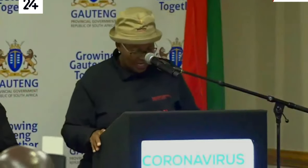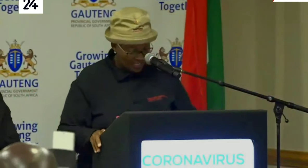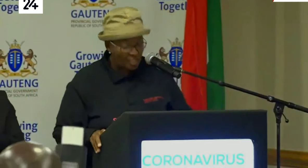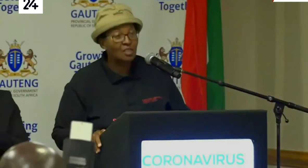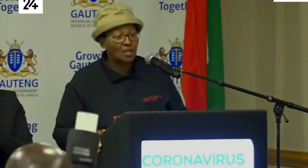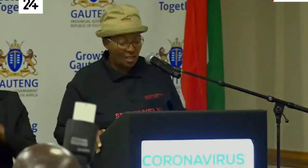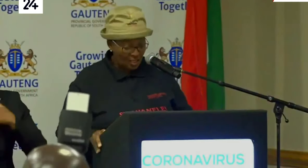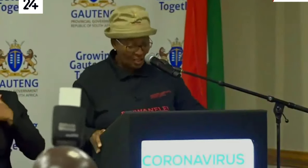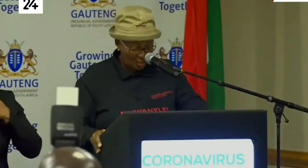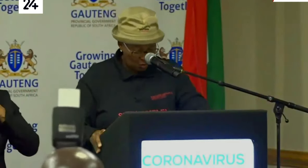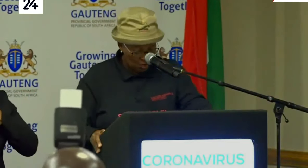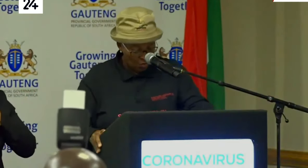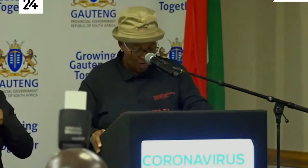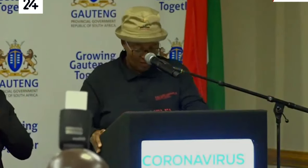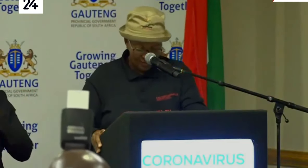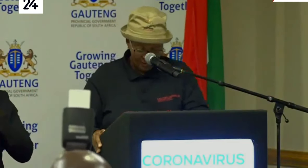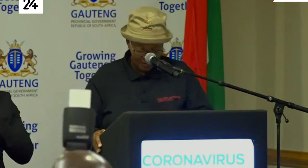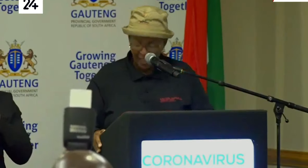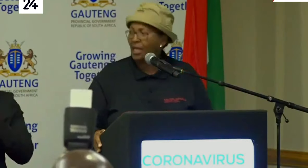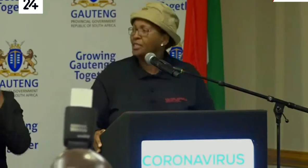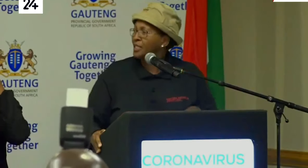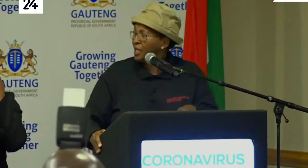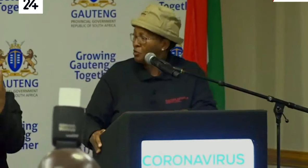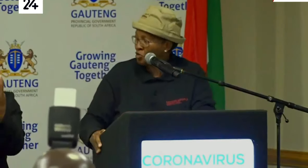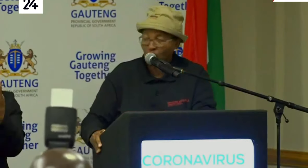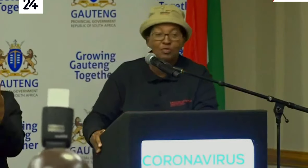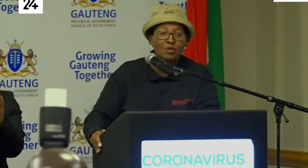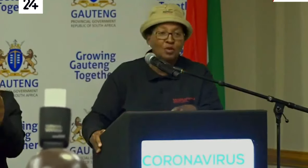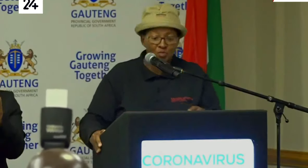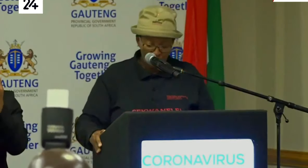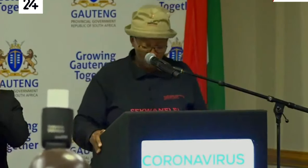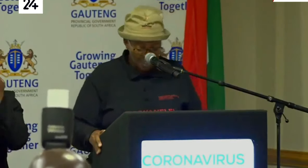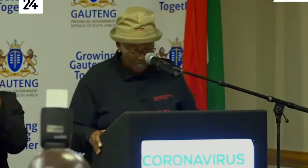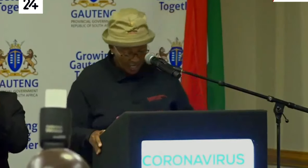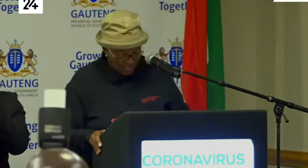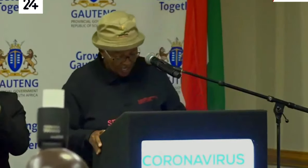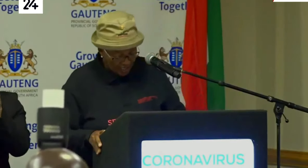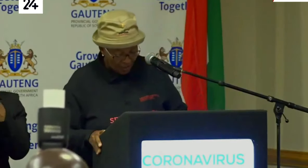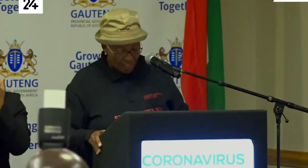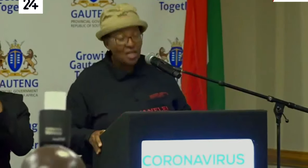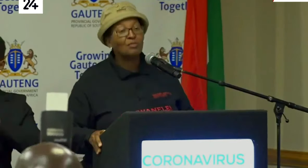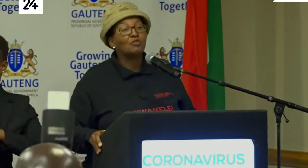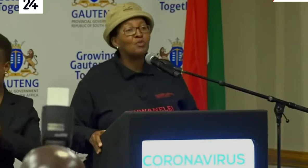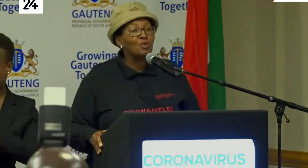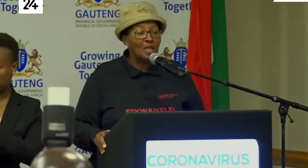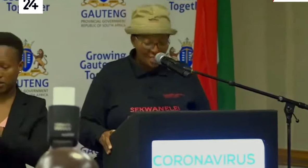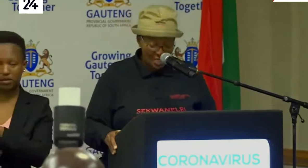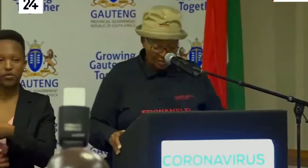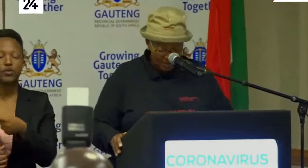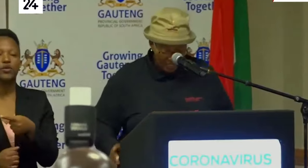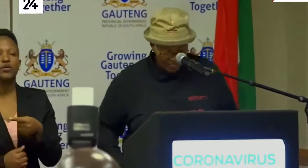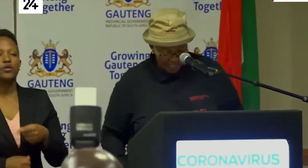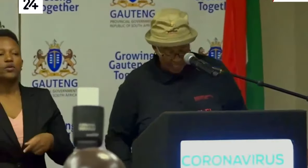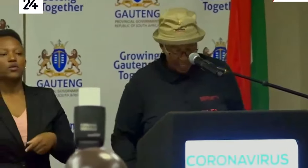Mine I just I think it's only one. I'm not sure if premier will respond to it. On the number of people that